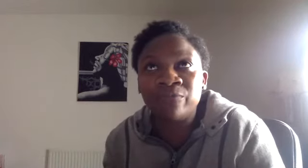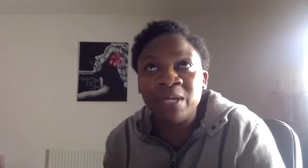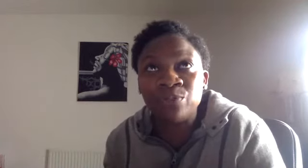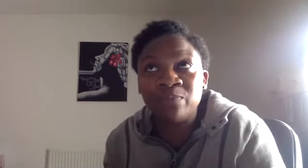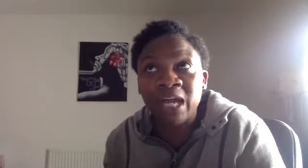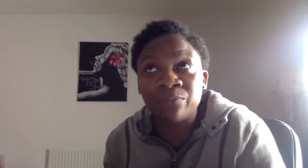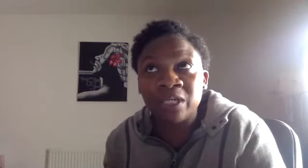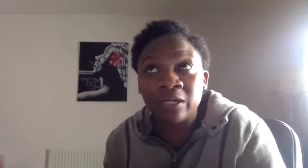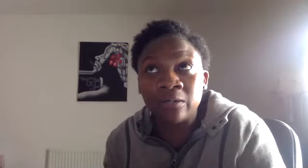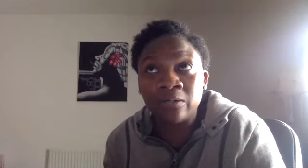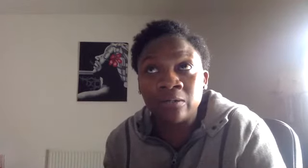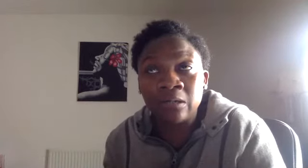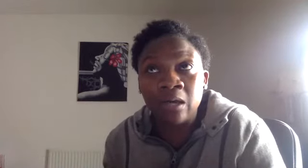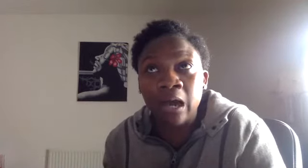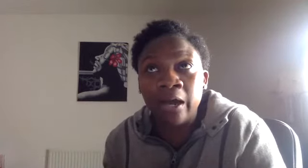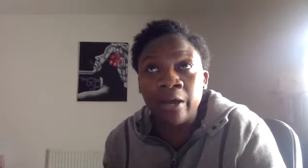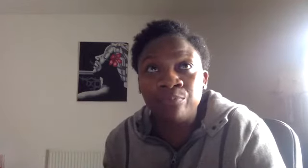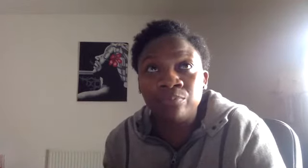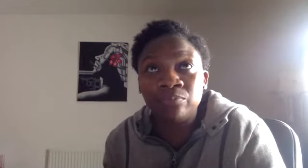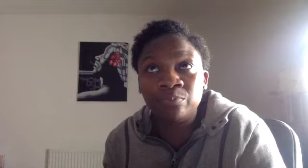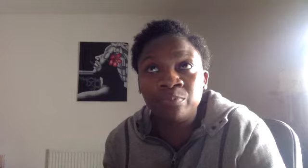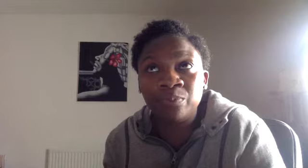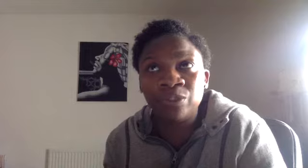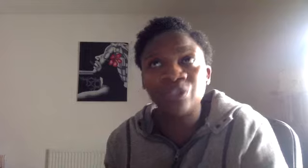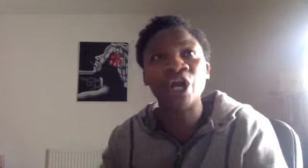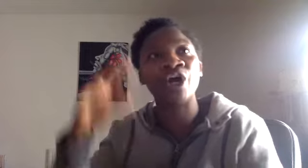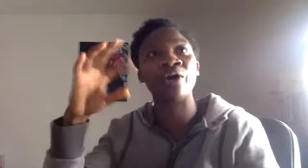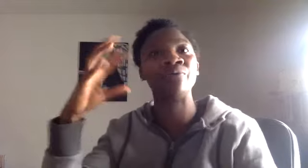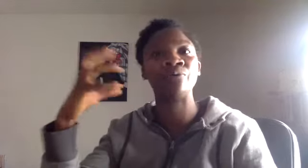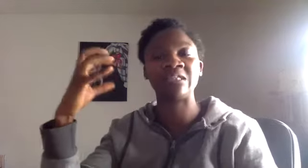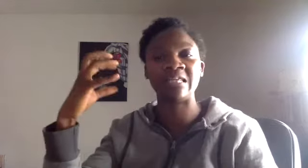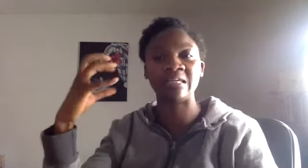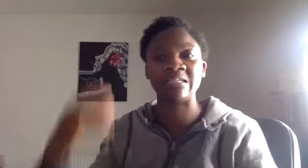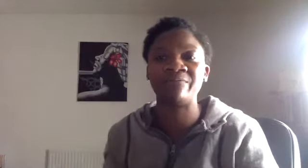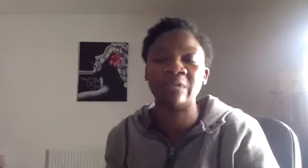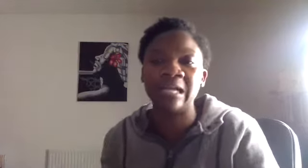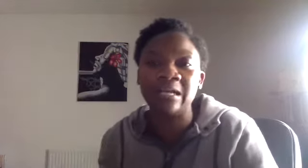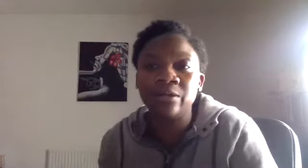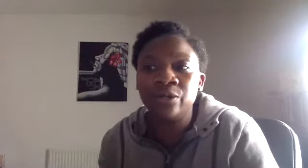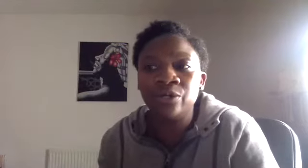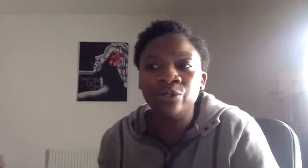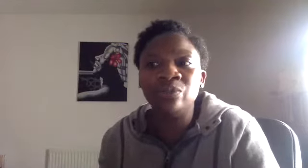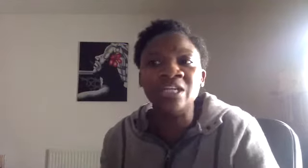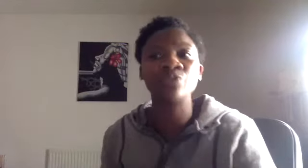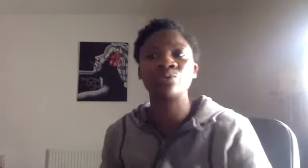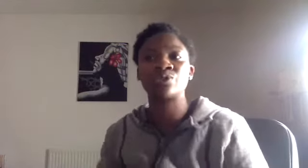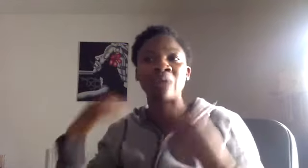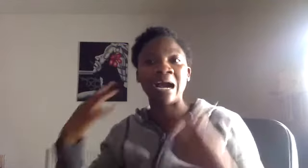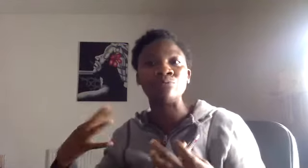people to be able to, um, to turn or to see things differently, you need your surroundings